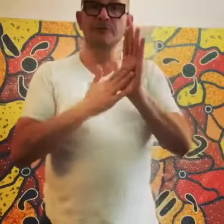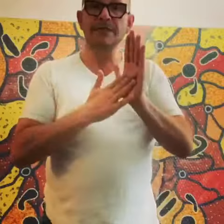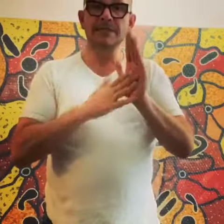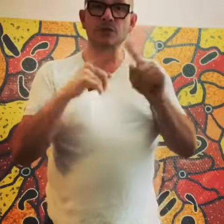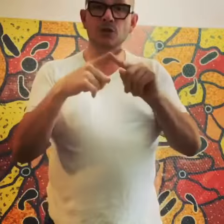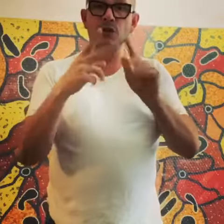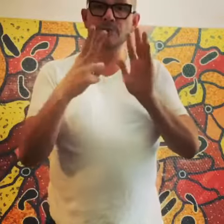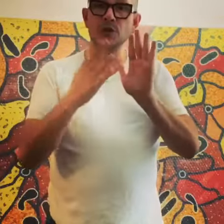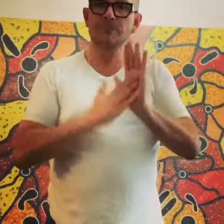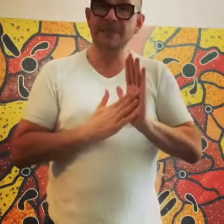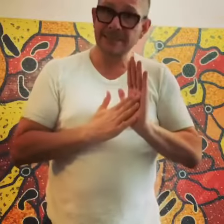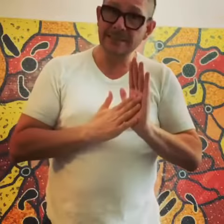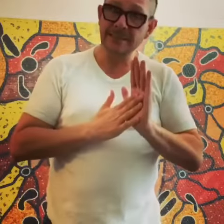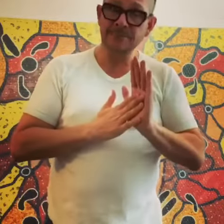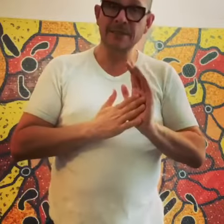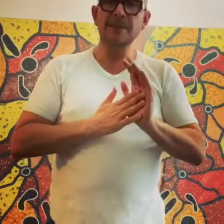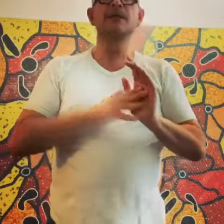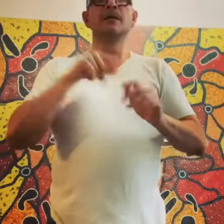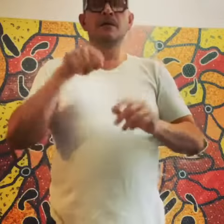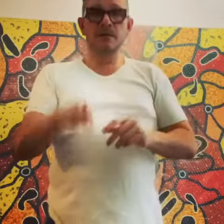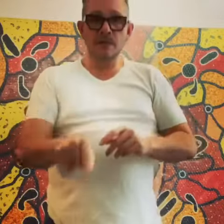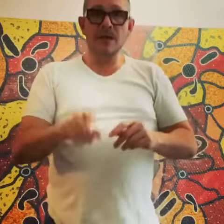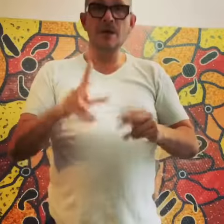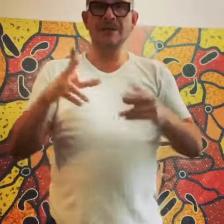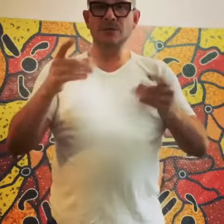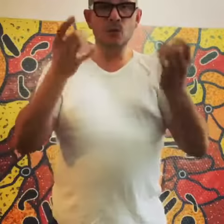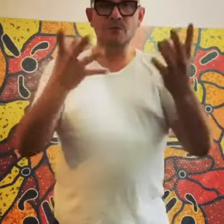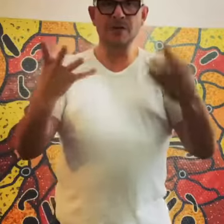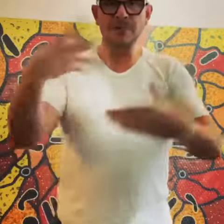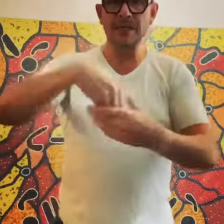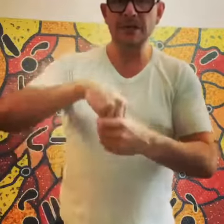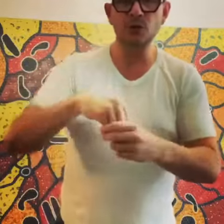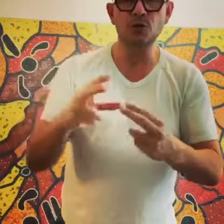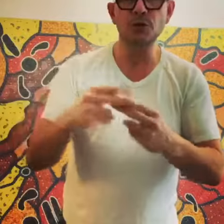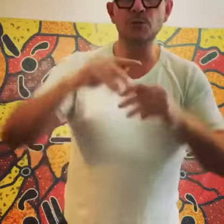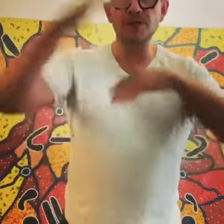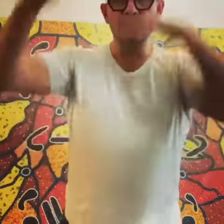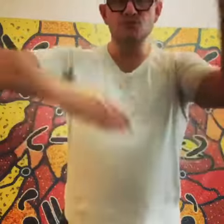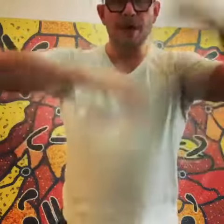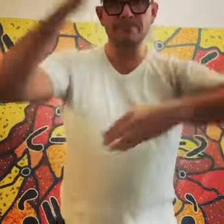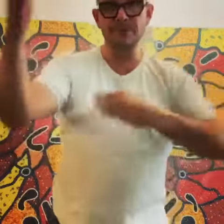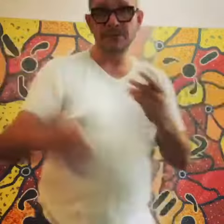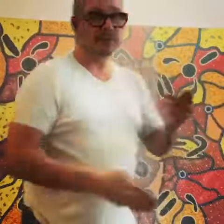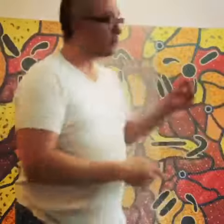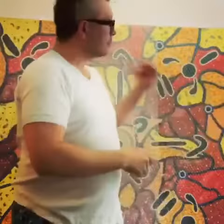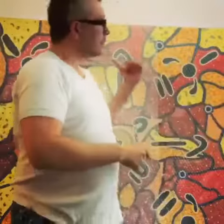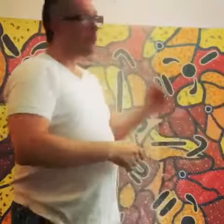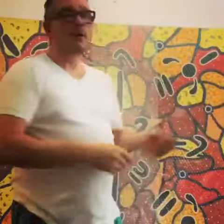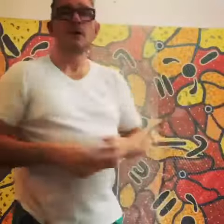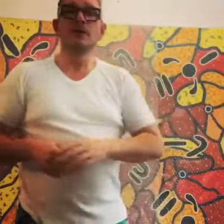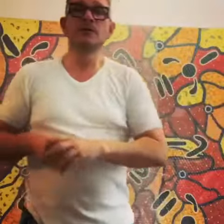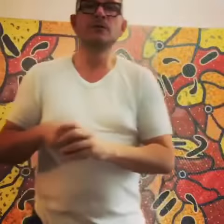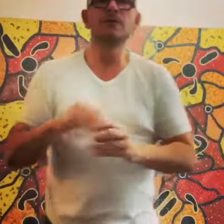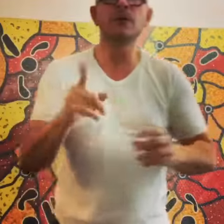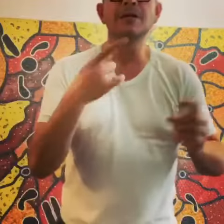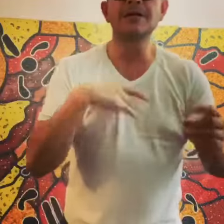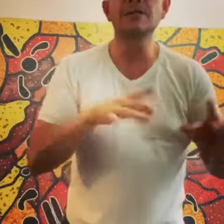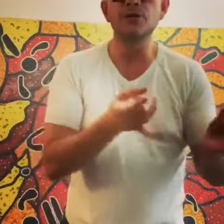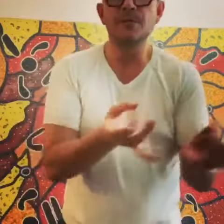-meters, Tom's two-meters. You're going to be here crying with a mother. So I need to be